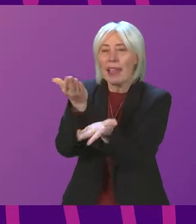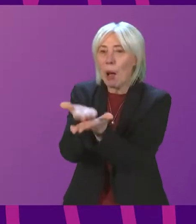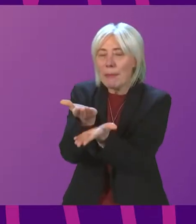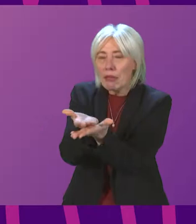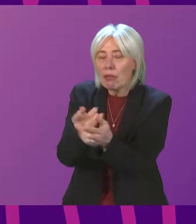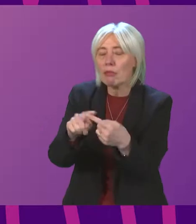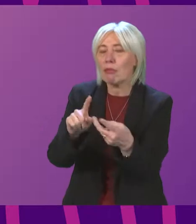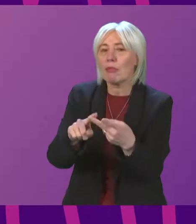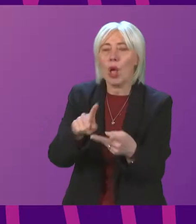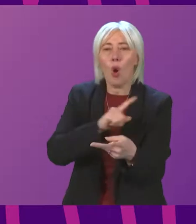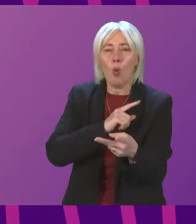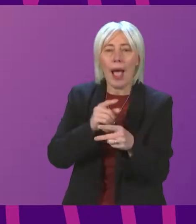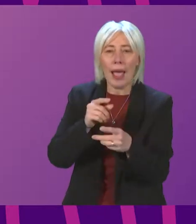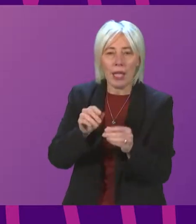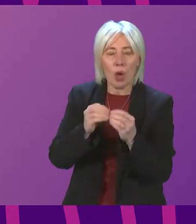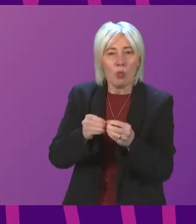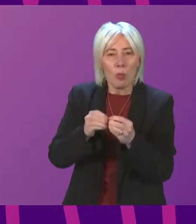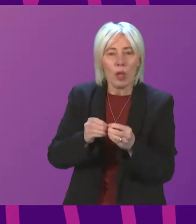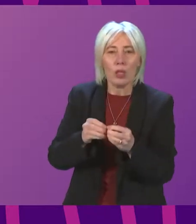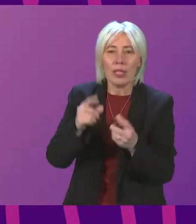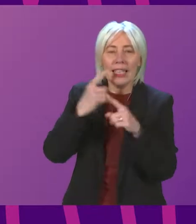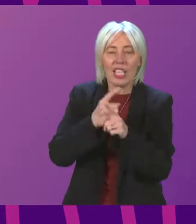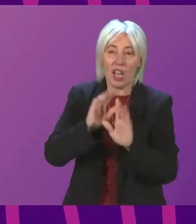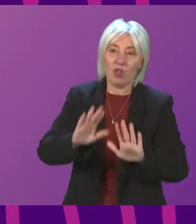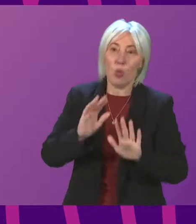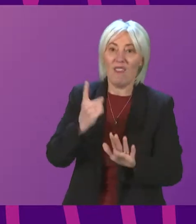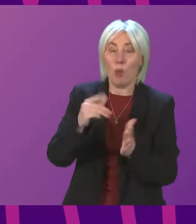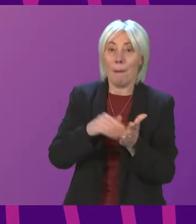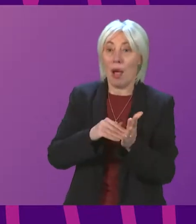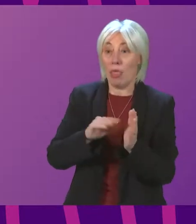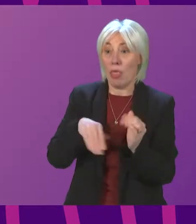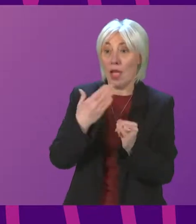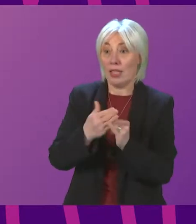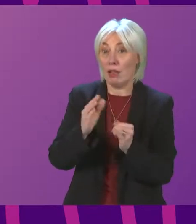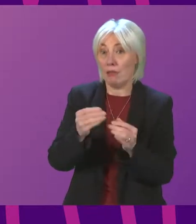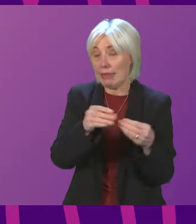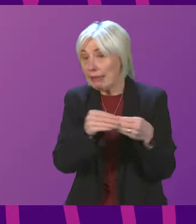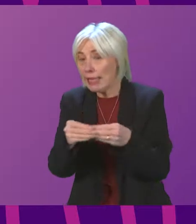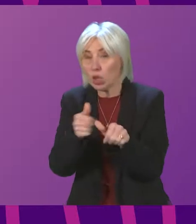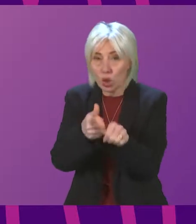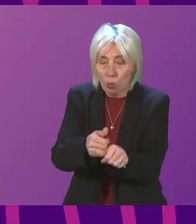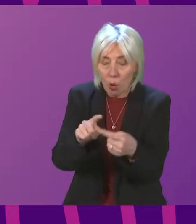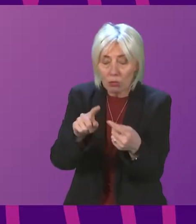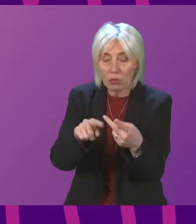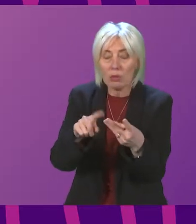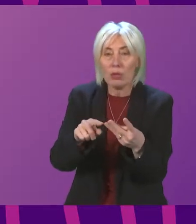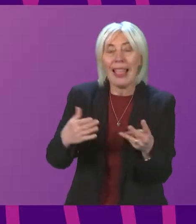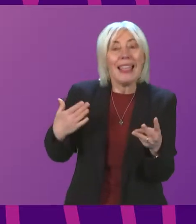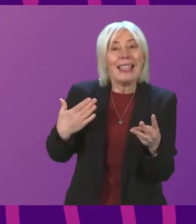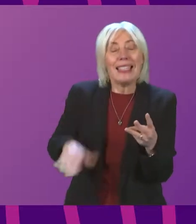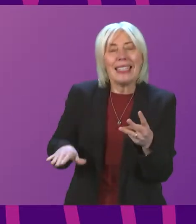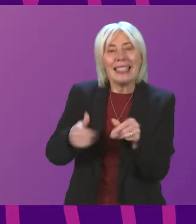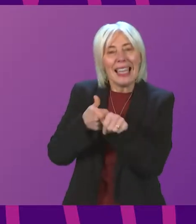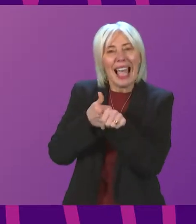Why must pupils and teachers wait an entire month from now for the guidance and support? On what needs assessed basis will Easter